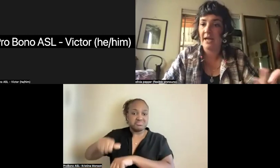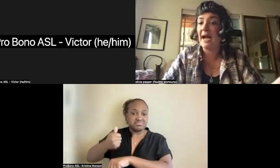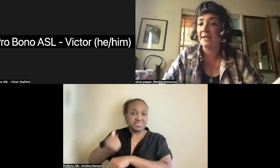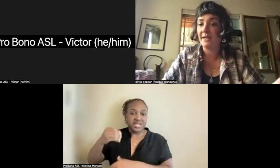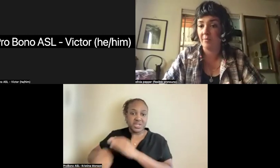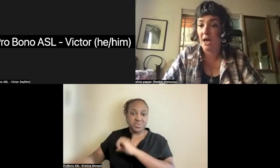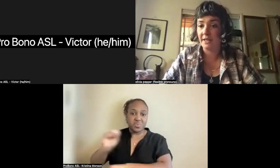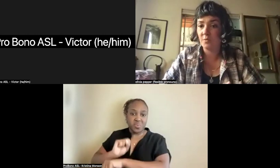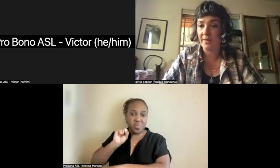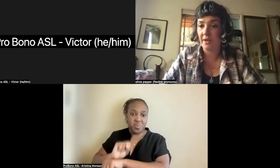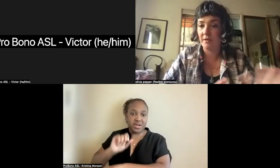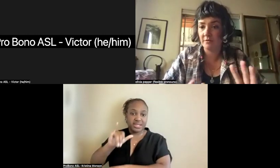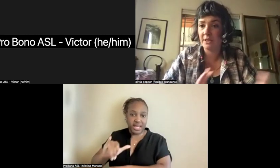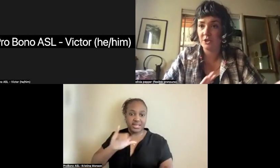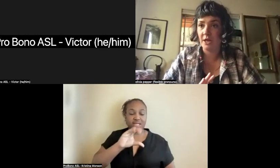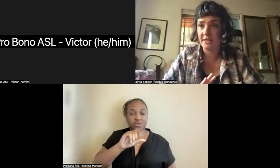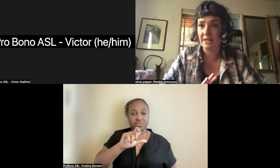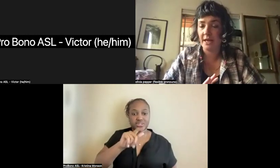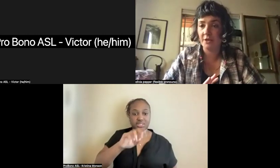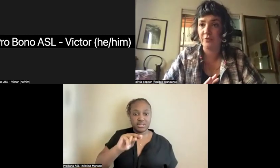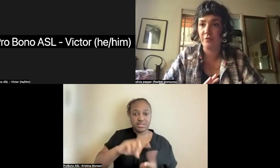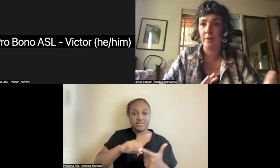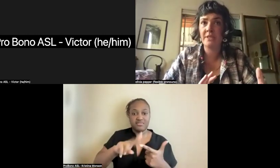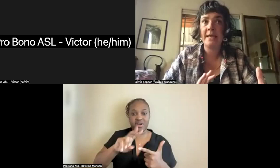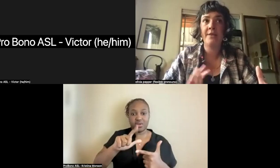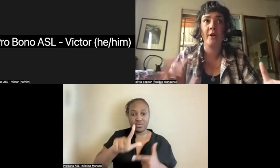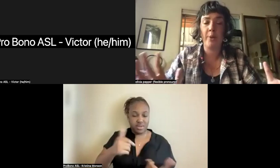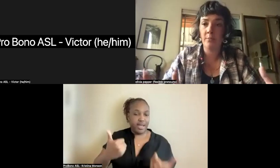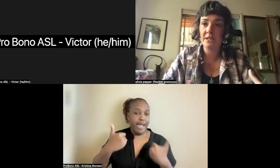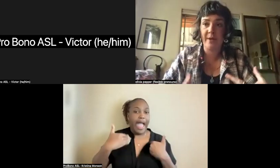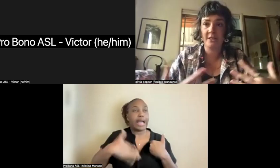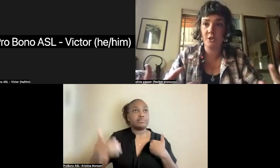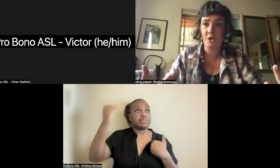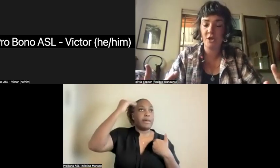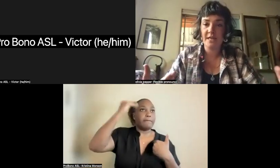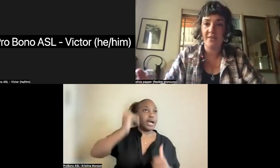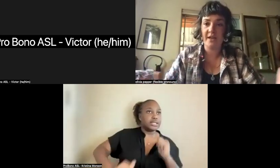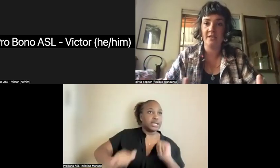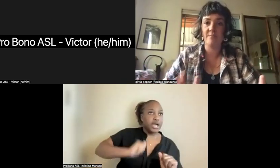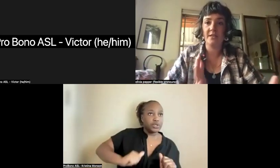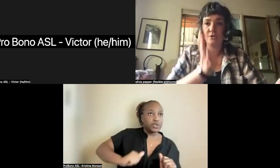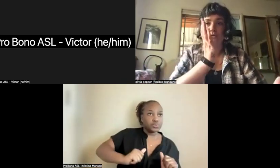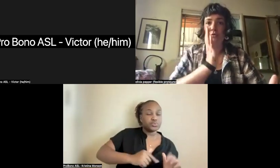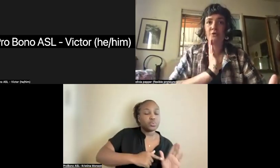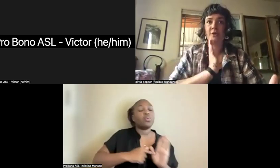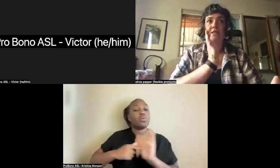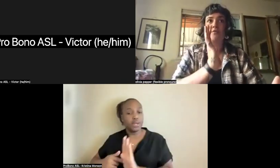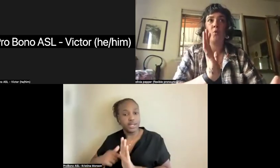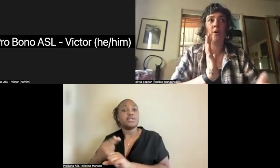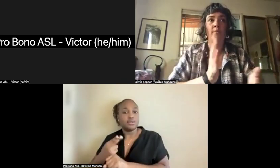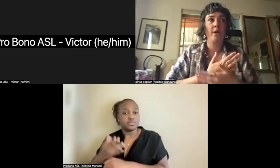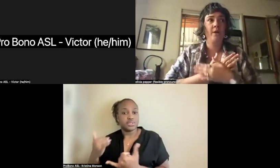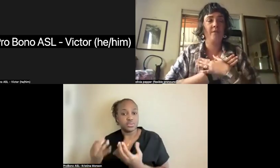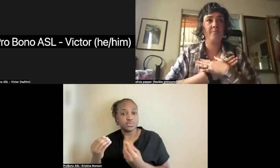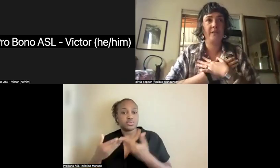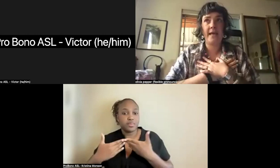had in mind when they constructed these theatrical forms. They are public spectacle that is meant to transform